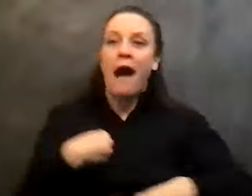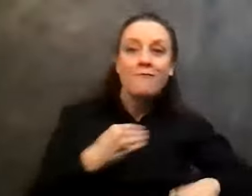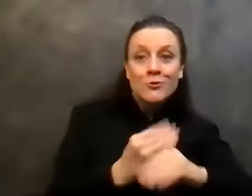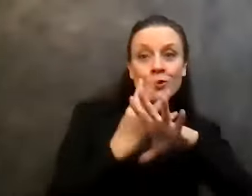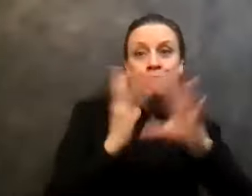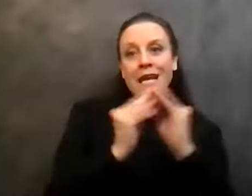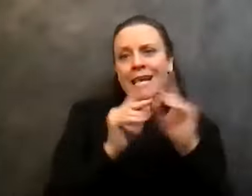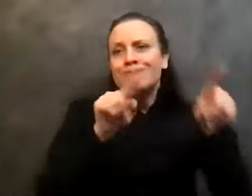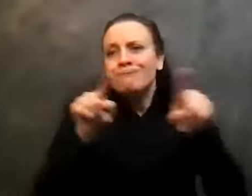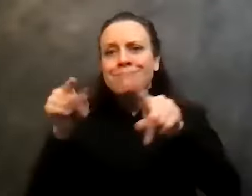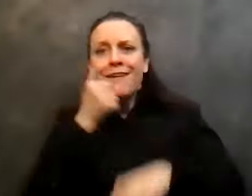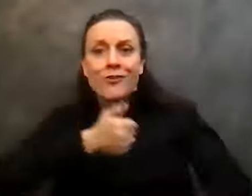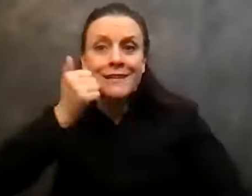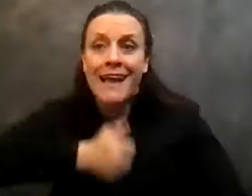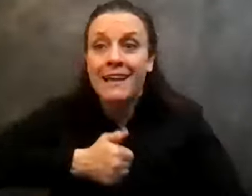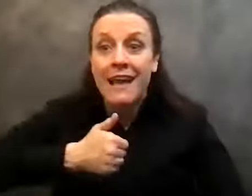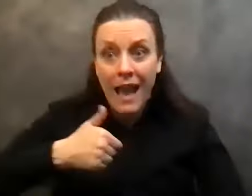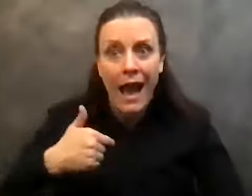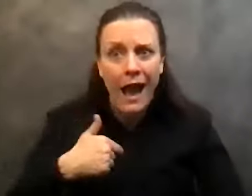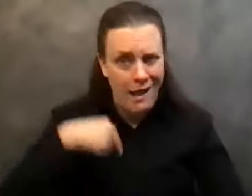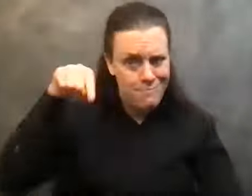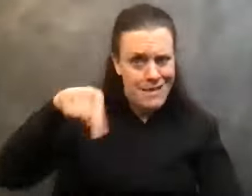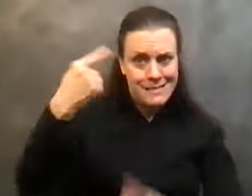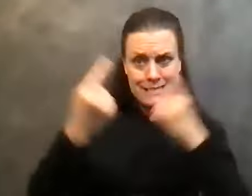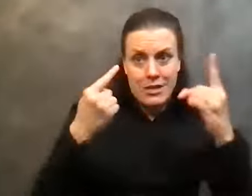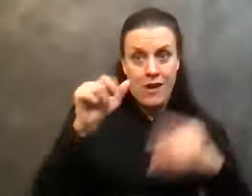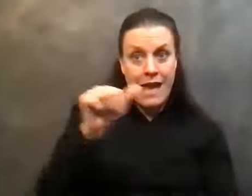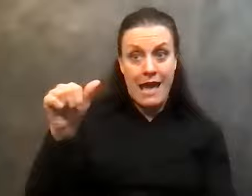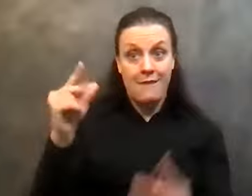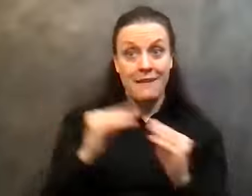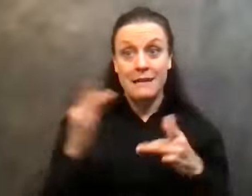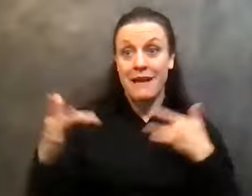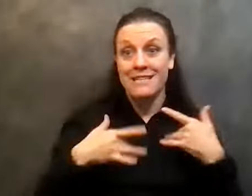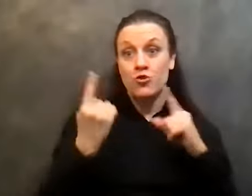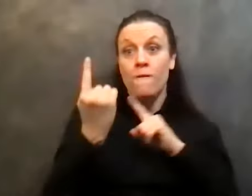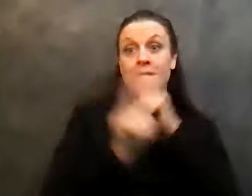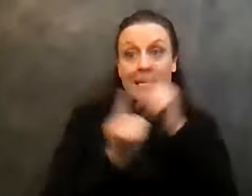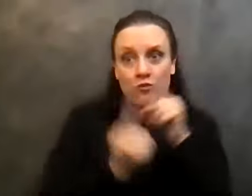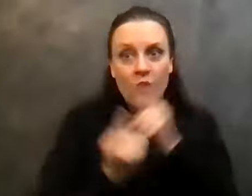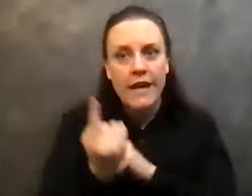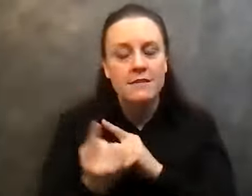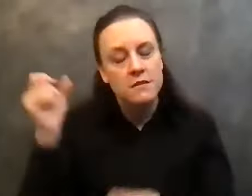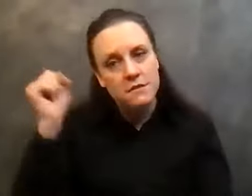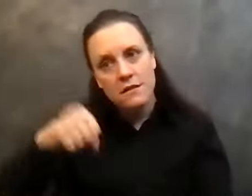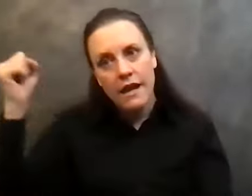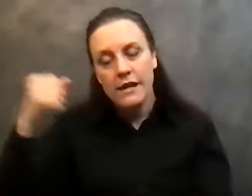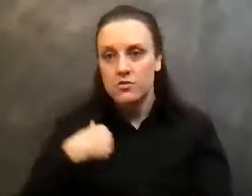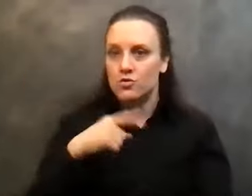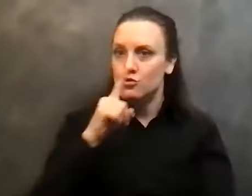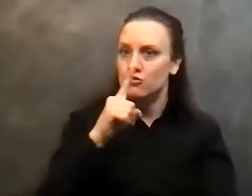I got anxious to get back to face to face? Am I anxious to get back to, to, to the commitments at the